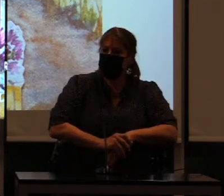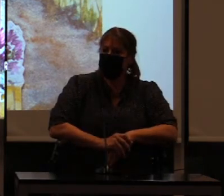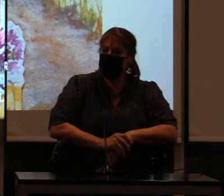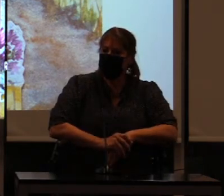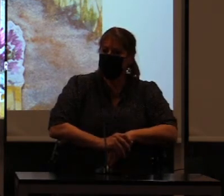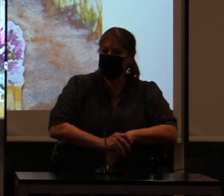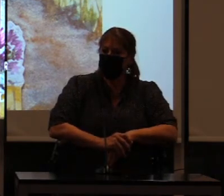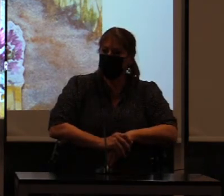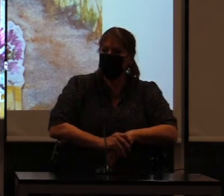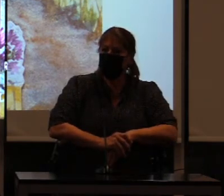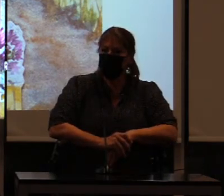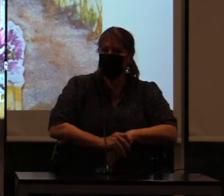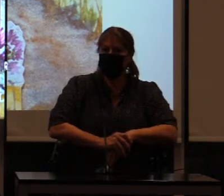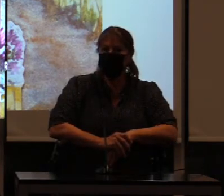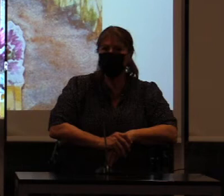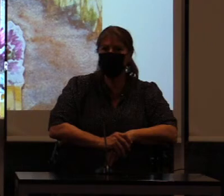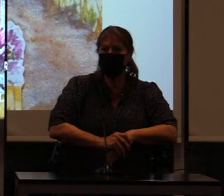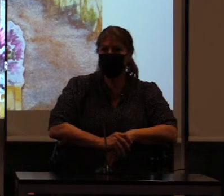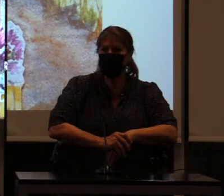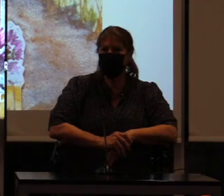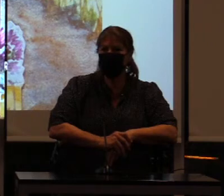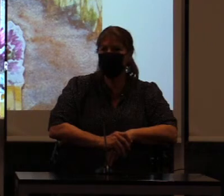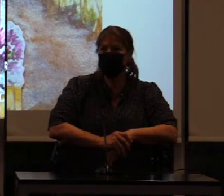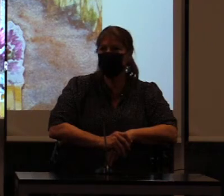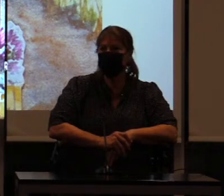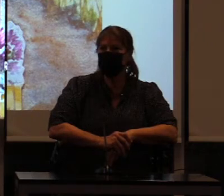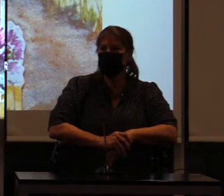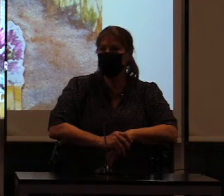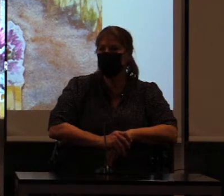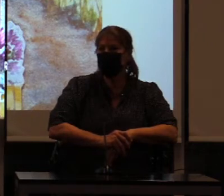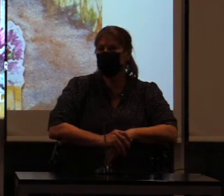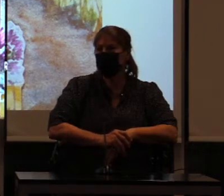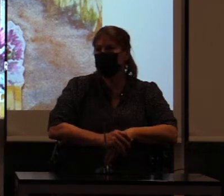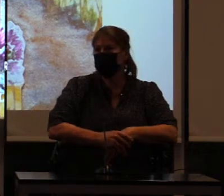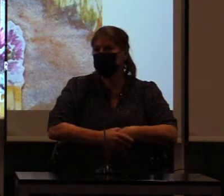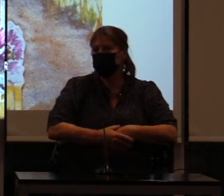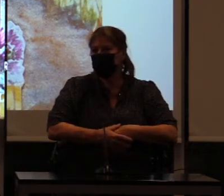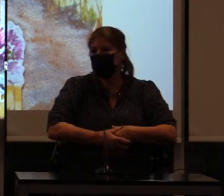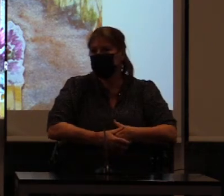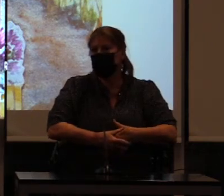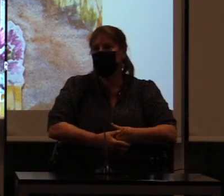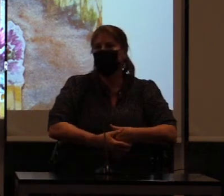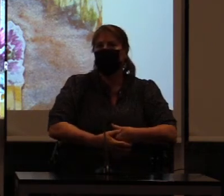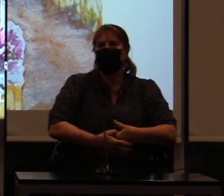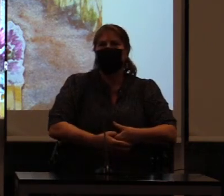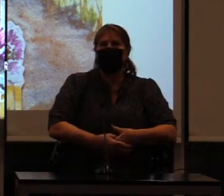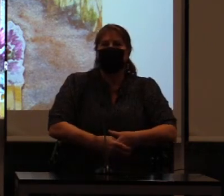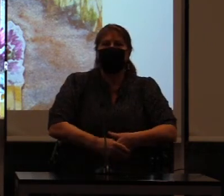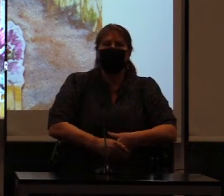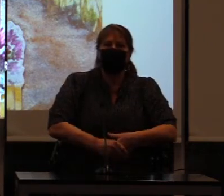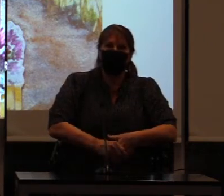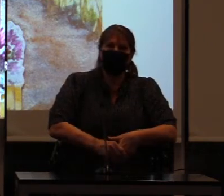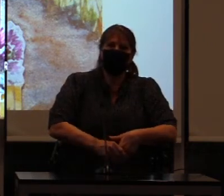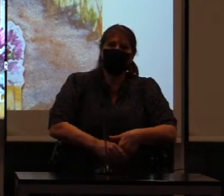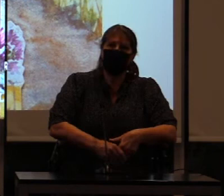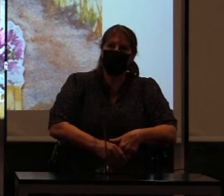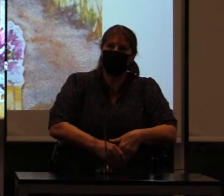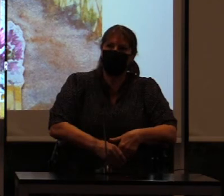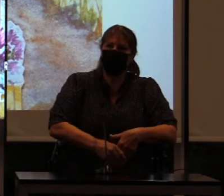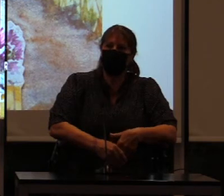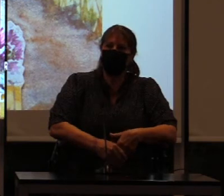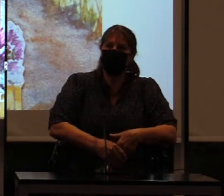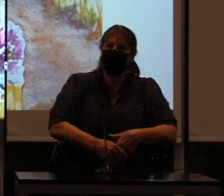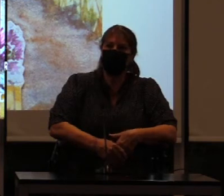and a wonderful first experience because the most important thing is that the author